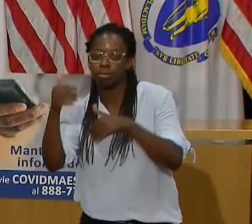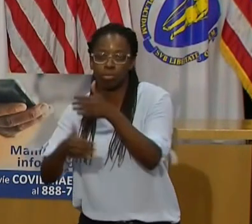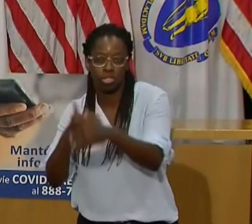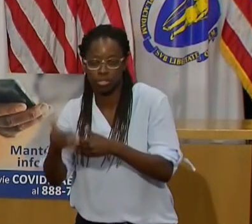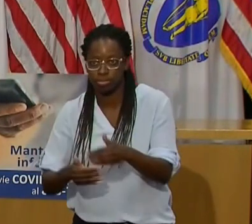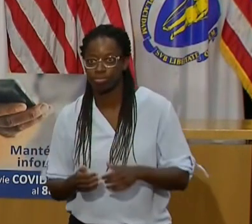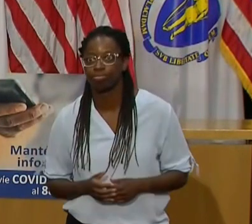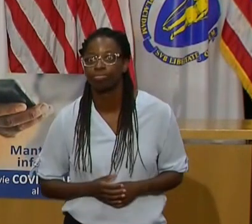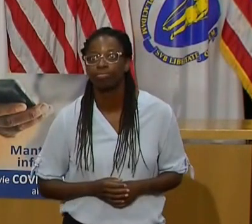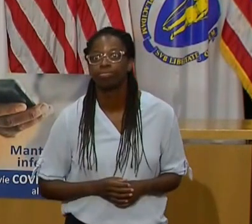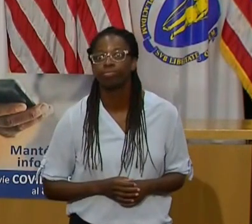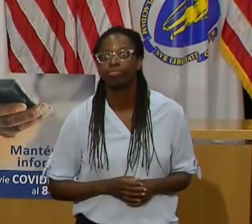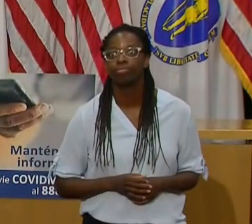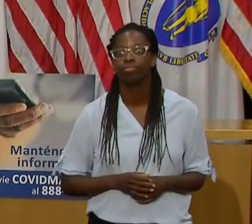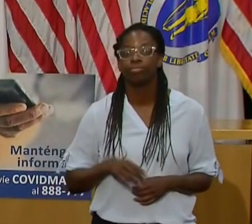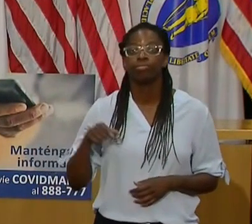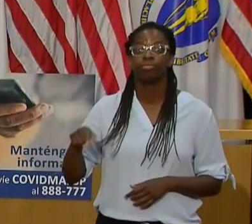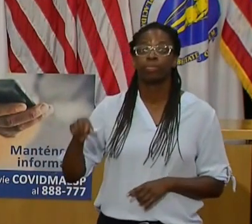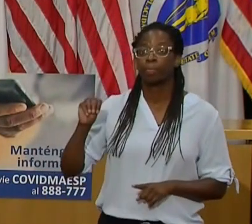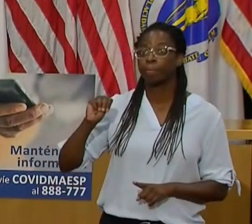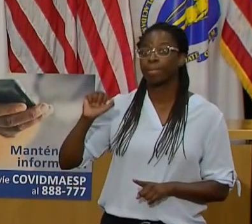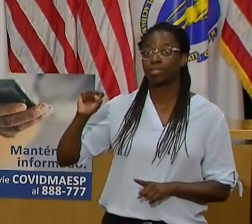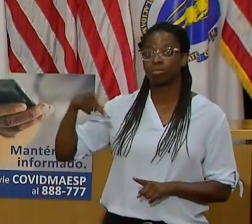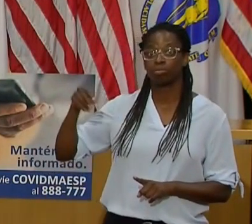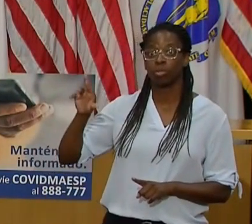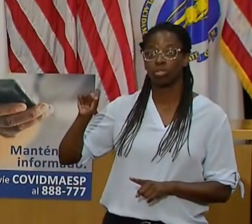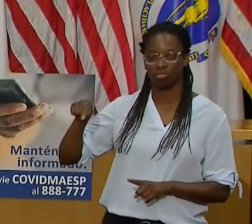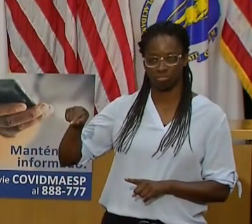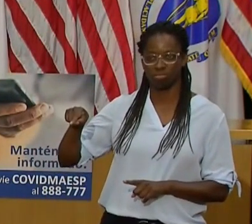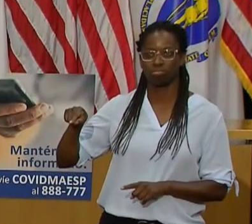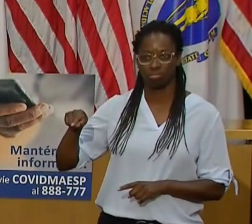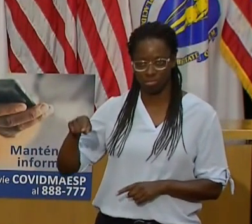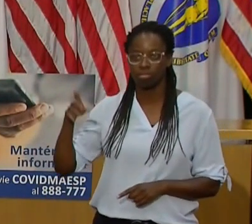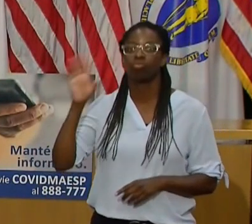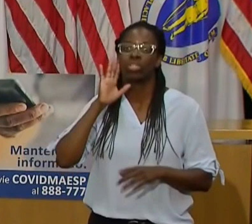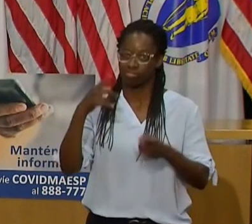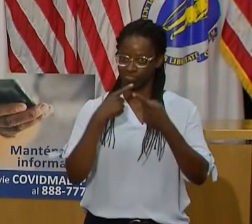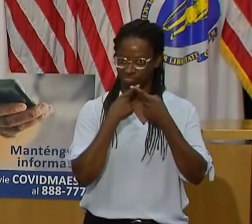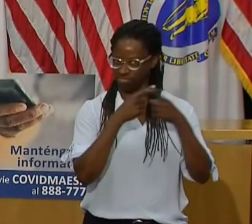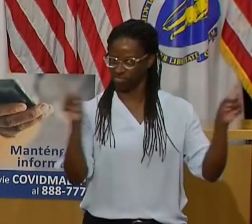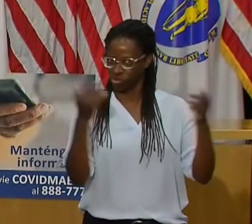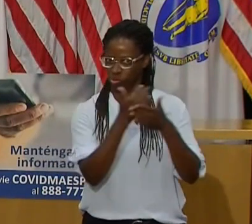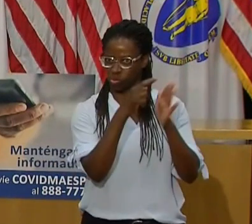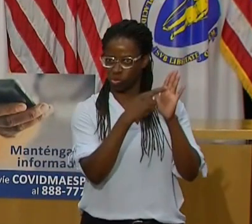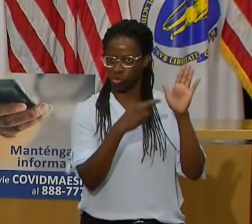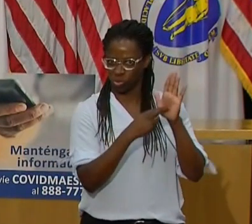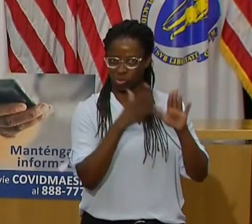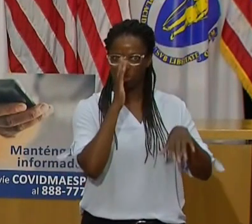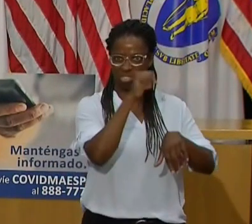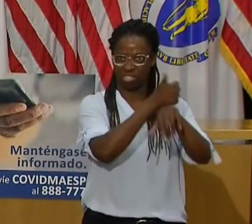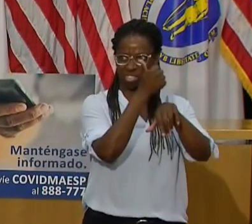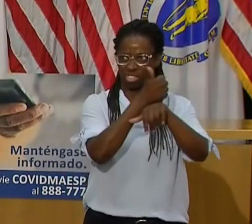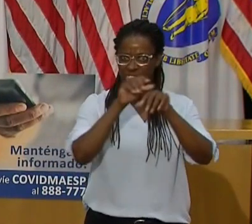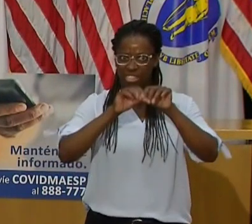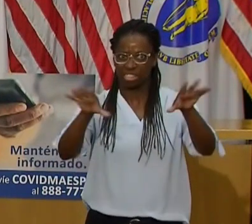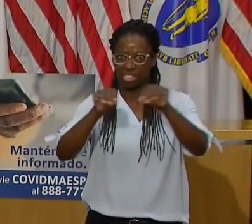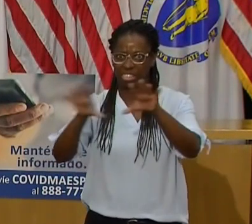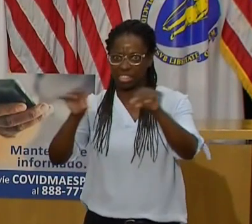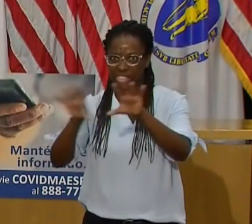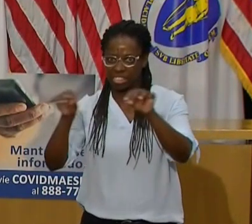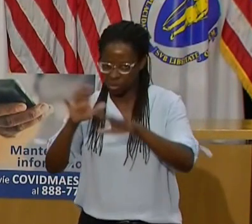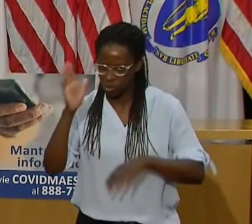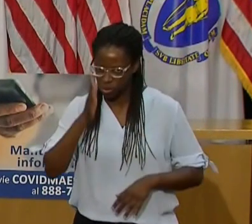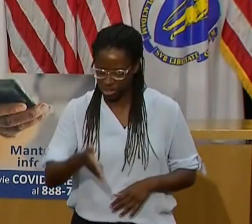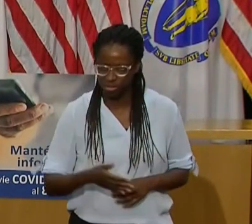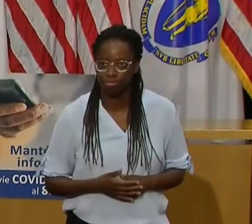campaign to educate travelers about the rules for travel, quarantine, and testing. MassDOT and MassPORT are working together to